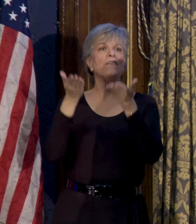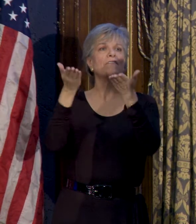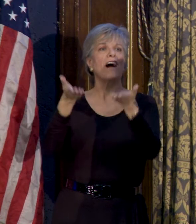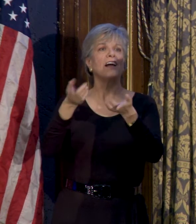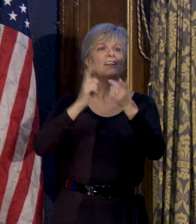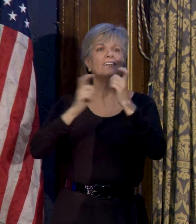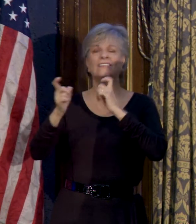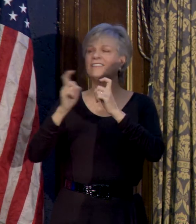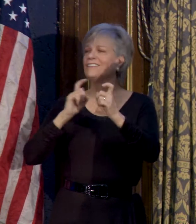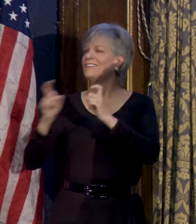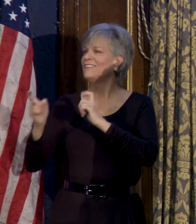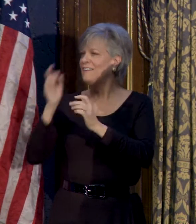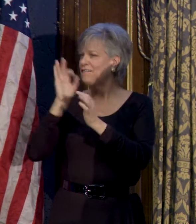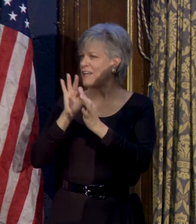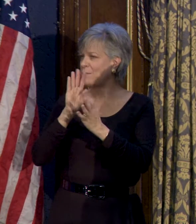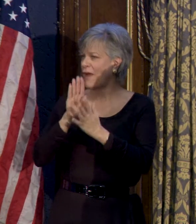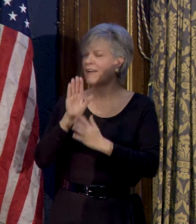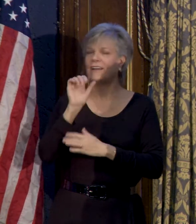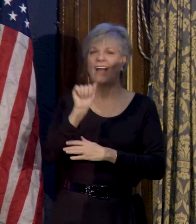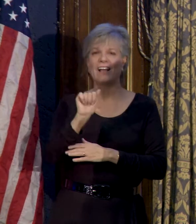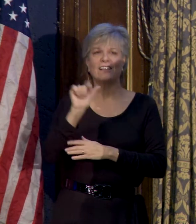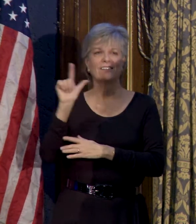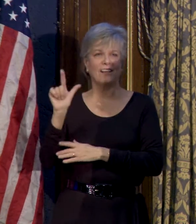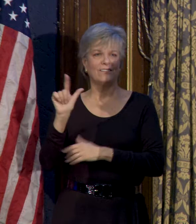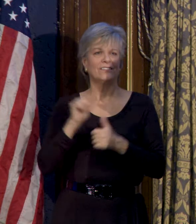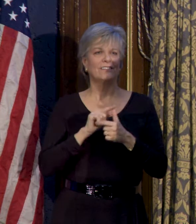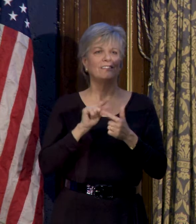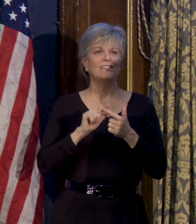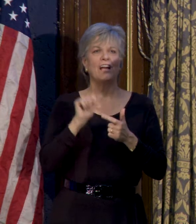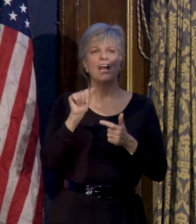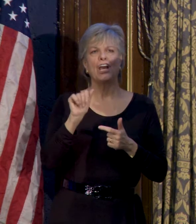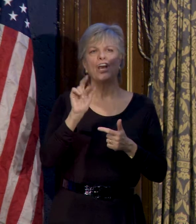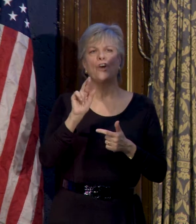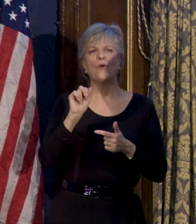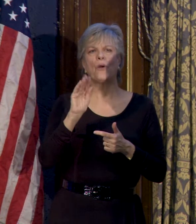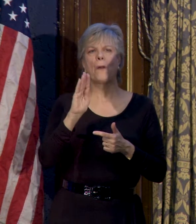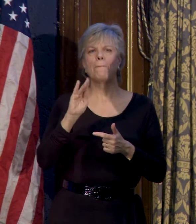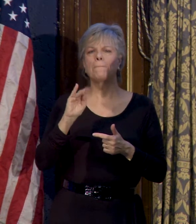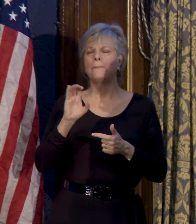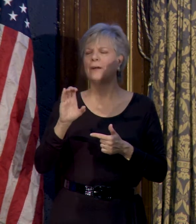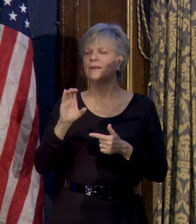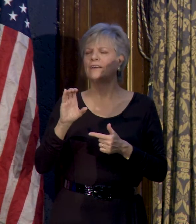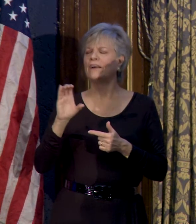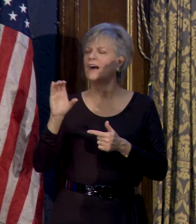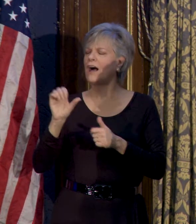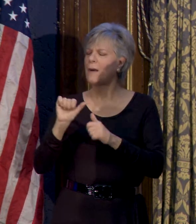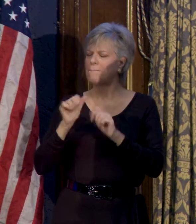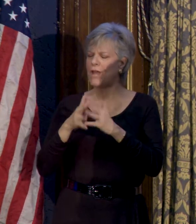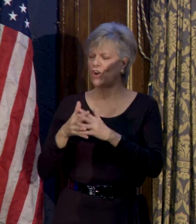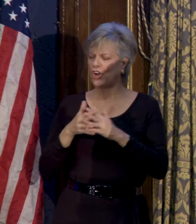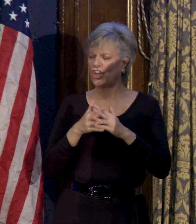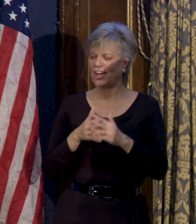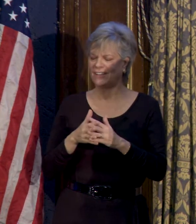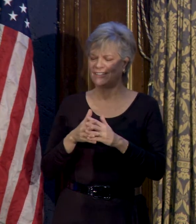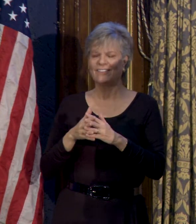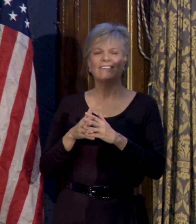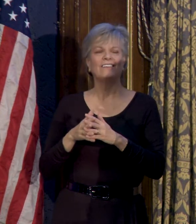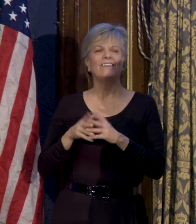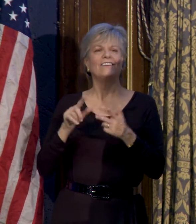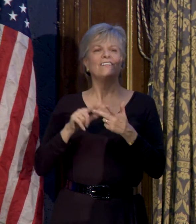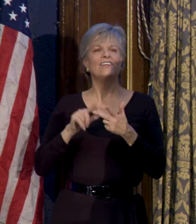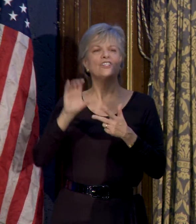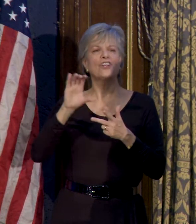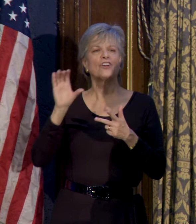Living, Arab American Family Services Coalition, the Chicago Community Bond Fund, Chicago Metropolitan